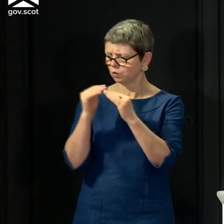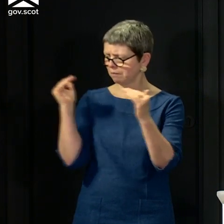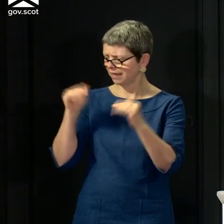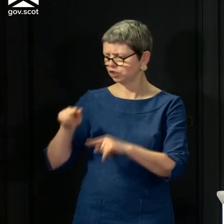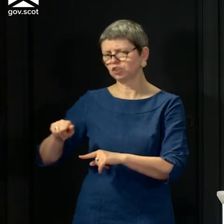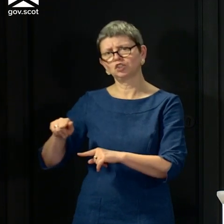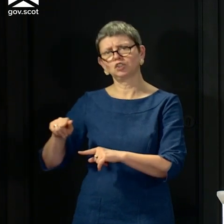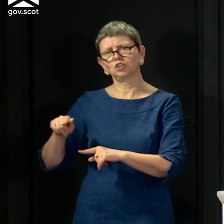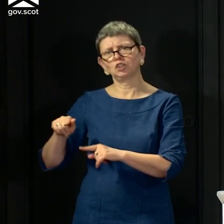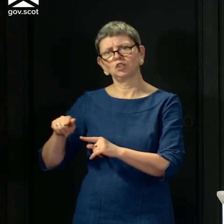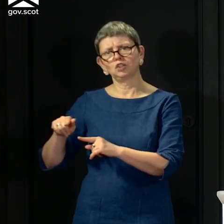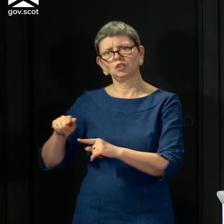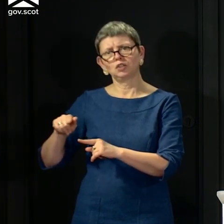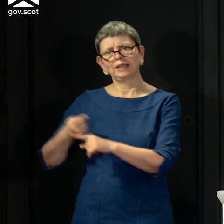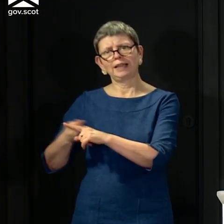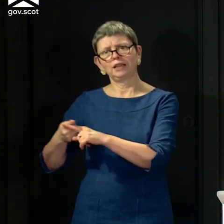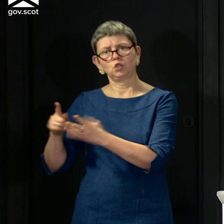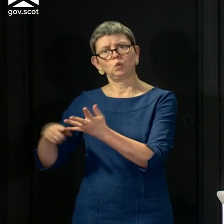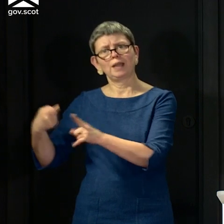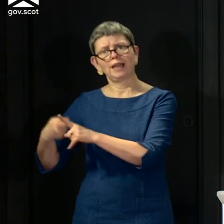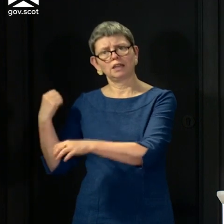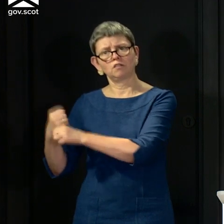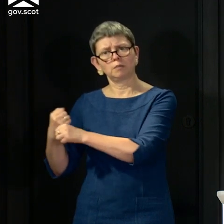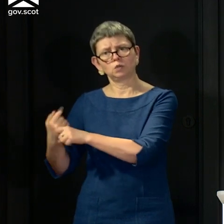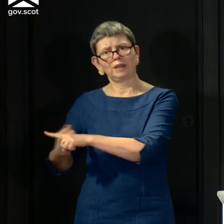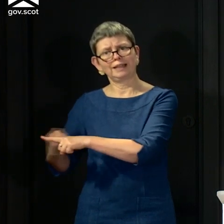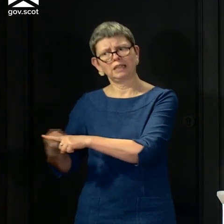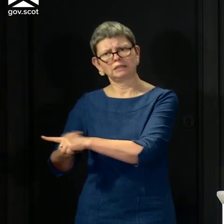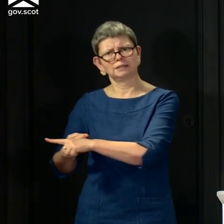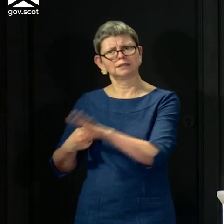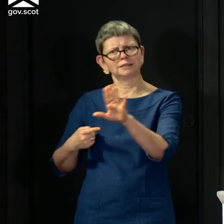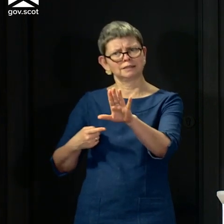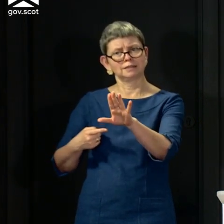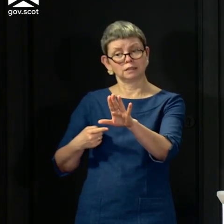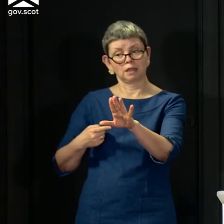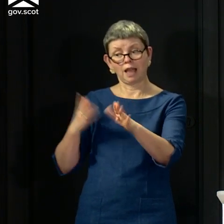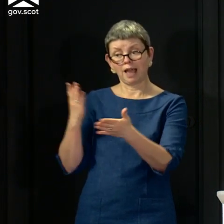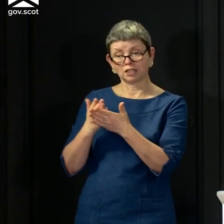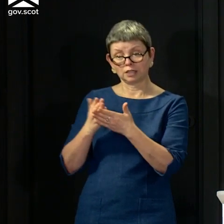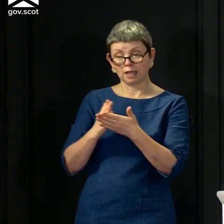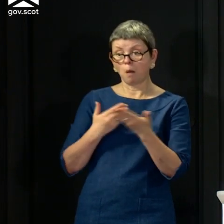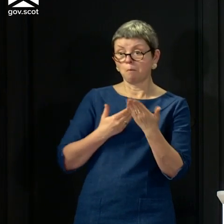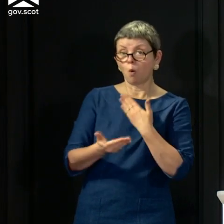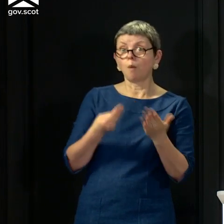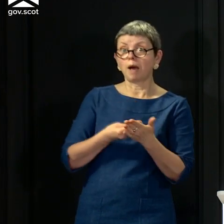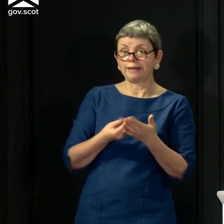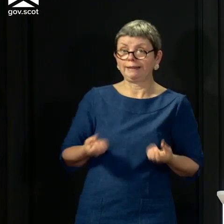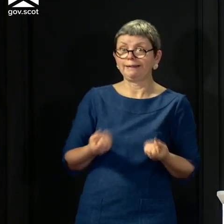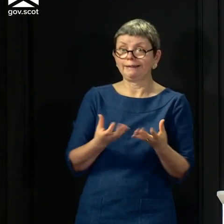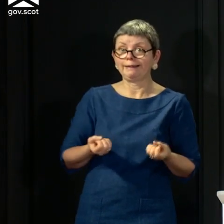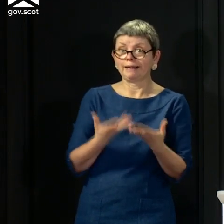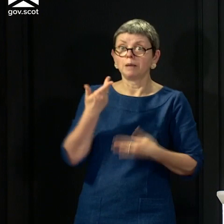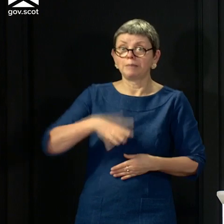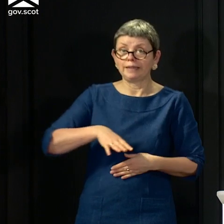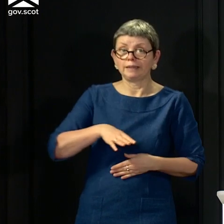we're exceeding in total money, but in the fine detail of that, if we have to match absolutely what